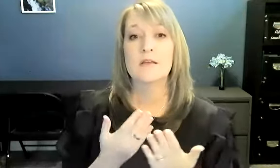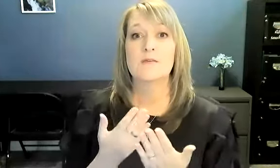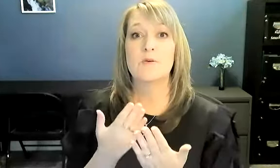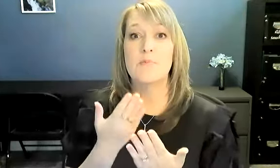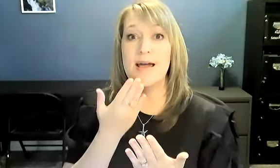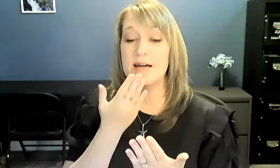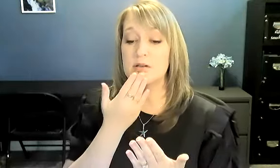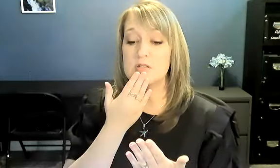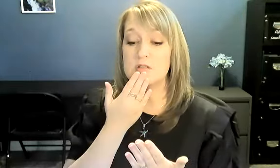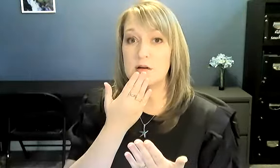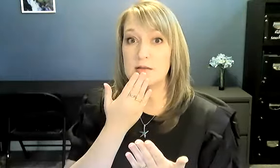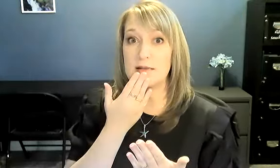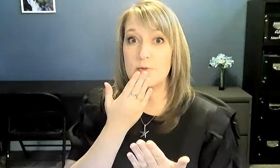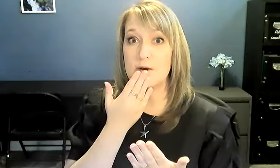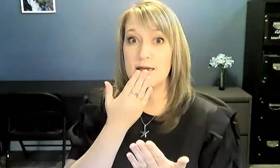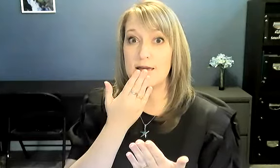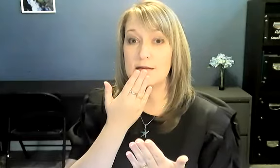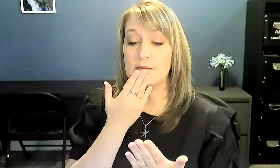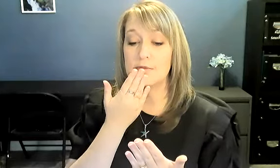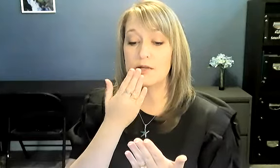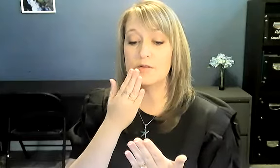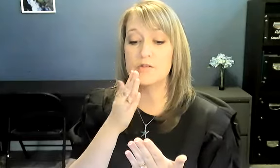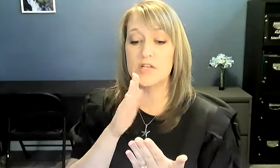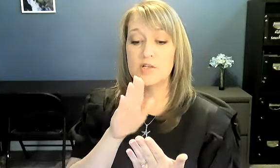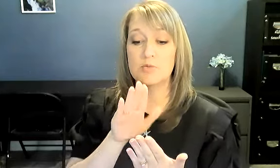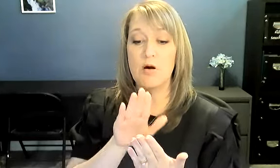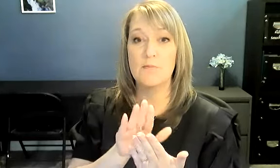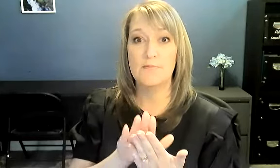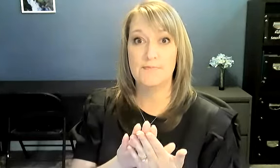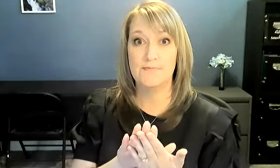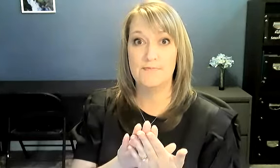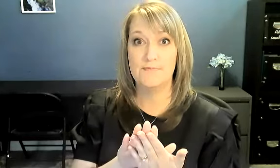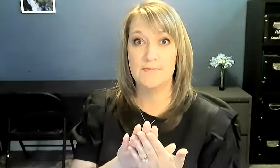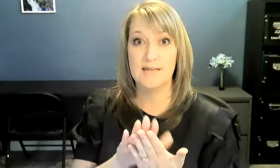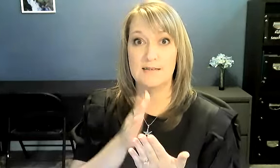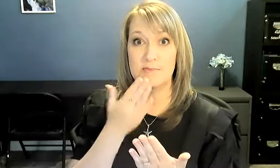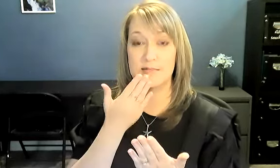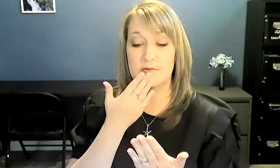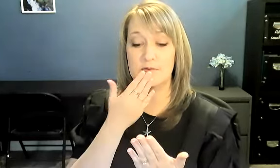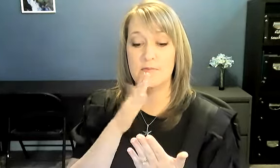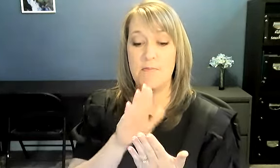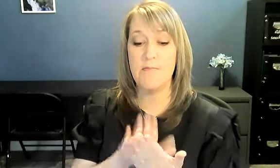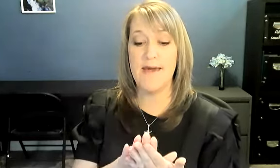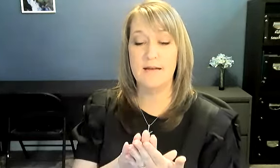For bad, you start the same way, but you change your palm as it comes down. Bad,